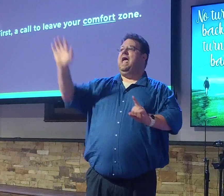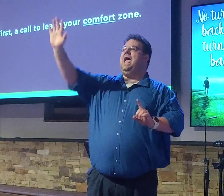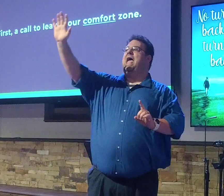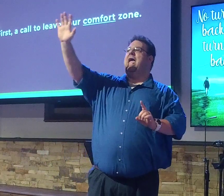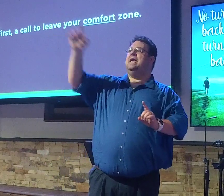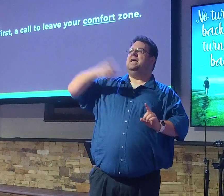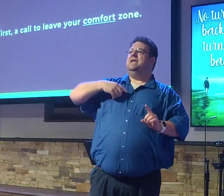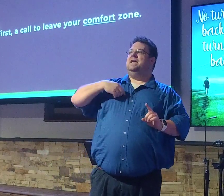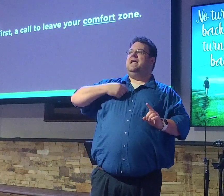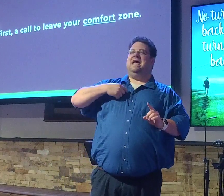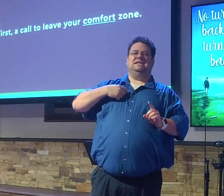I just got reinstated!